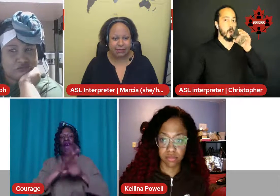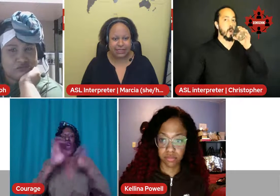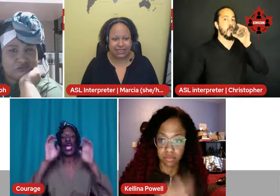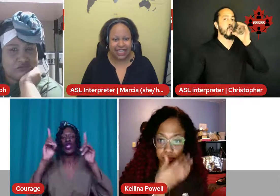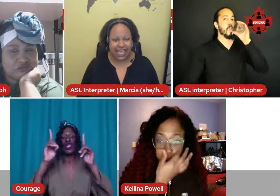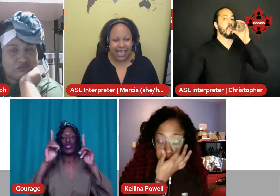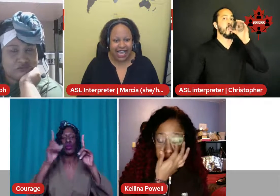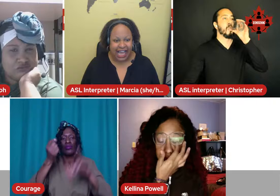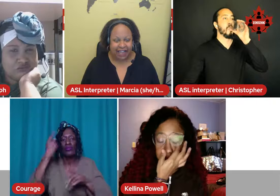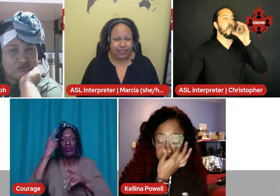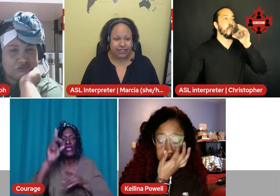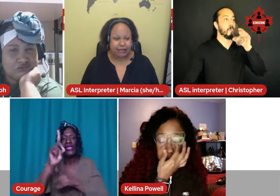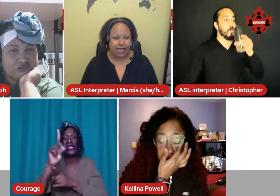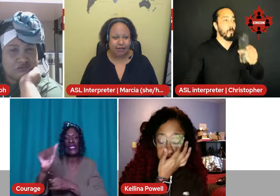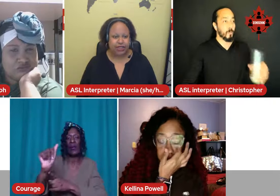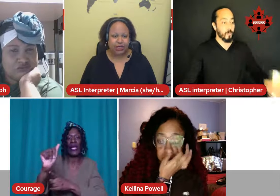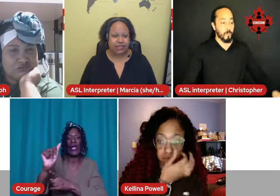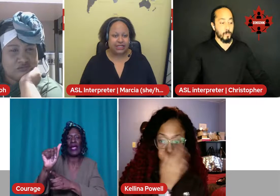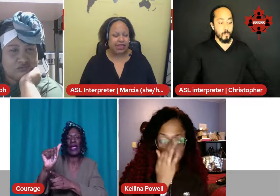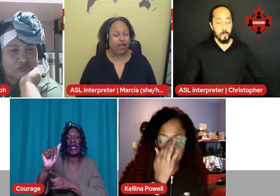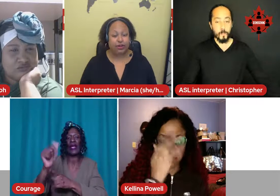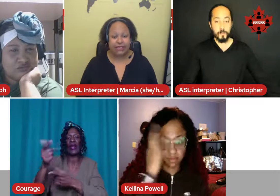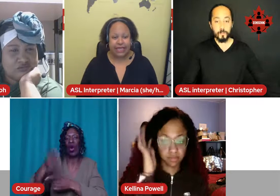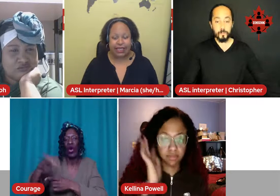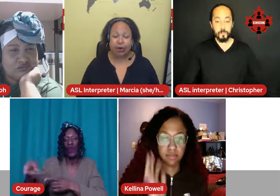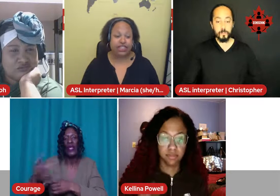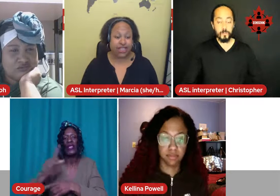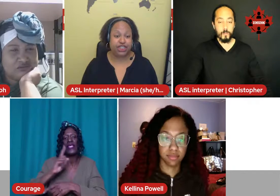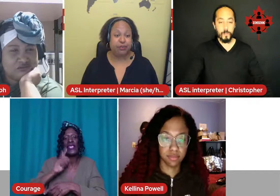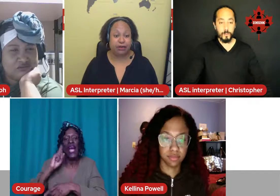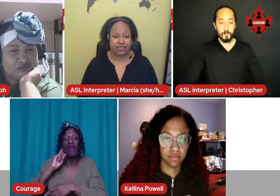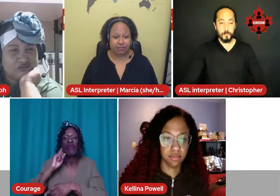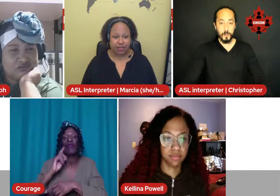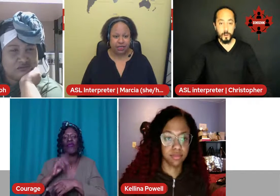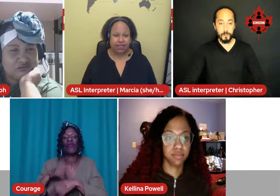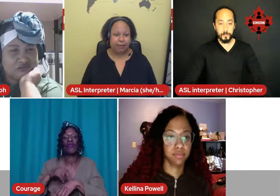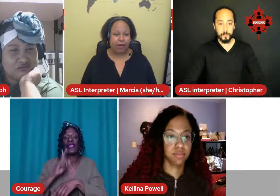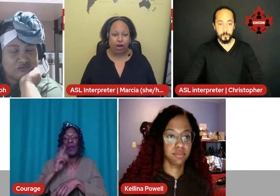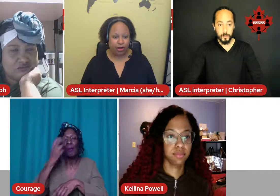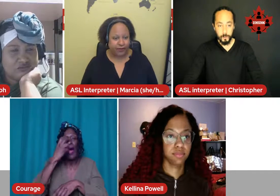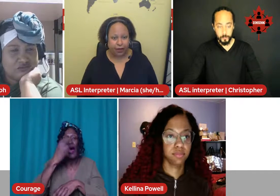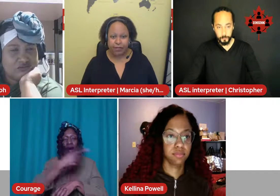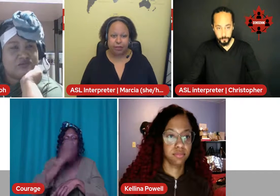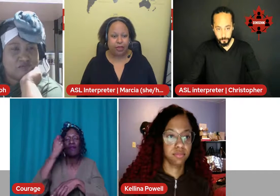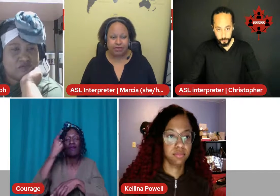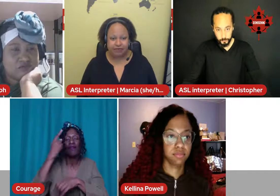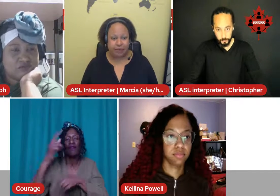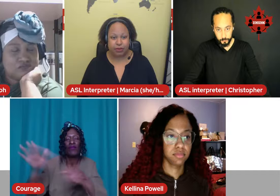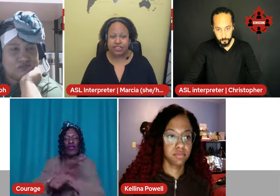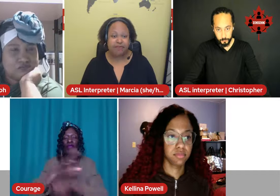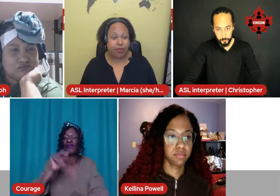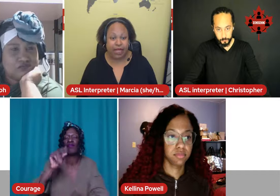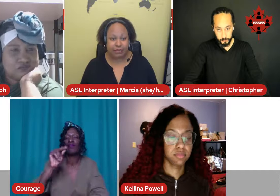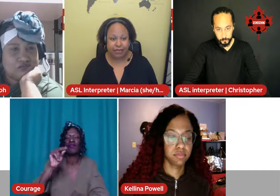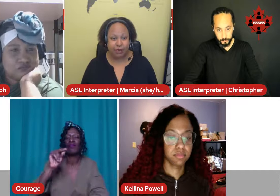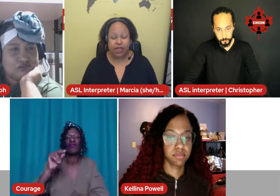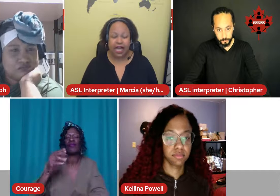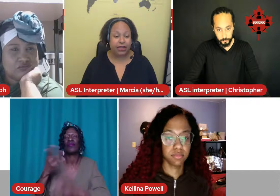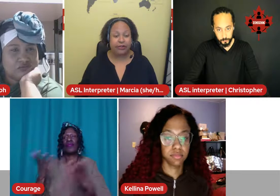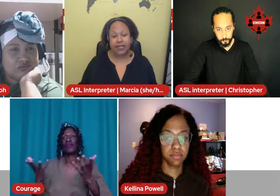I think sometimes there isn't that understanding or education about disability, about hard of hearing people, about deaf people, deaf blind people. I don't